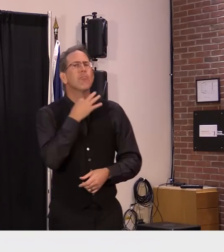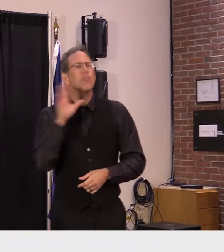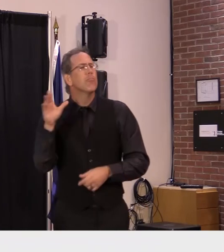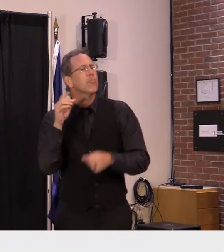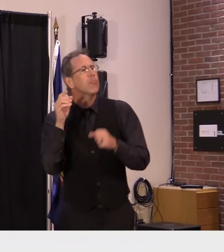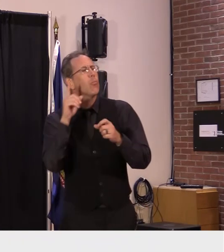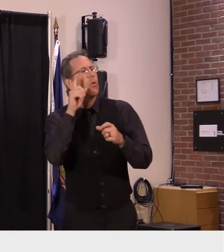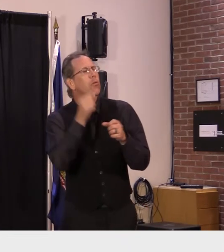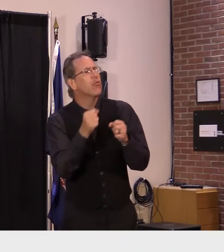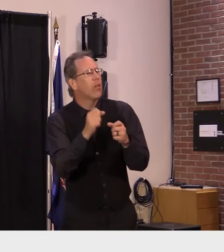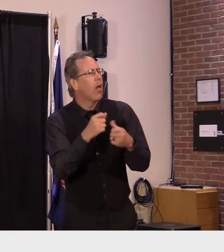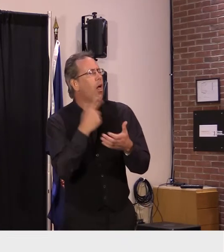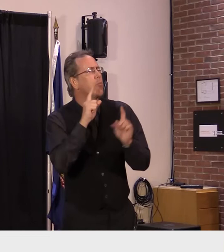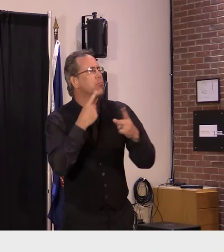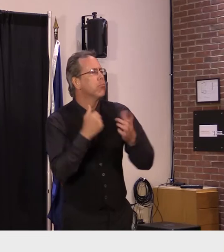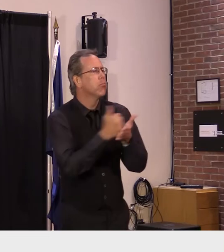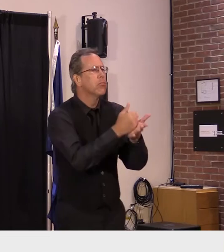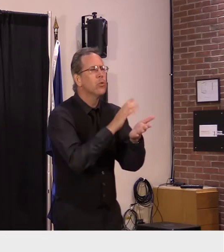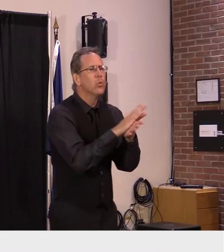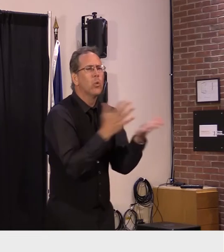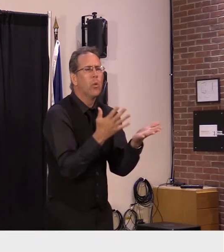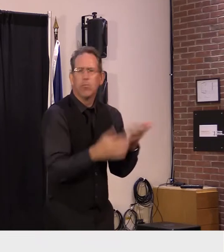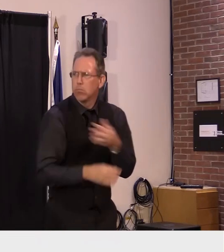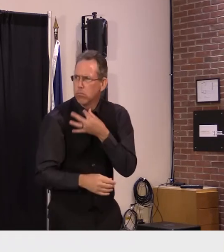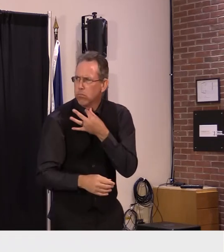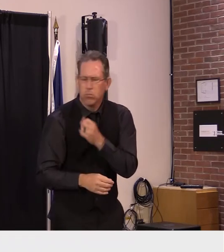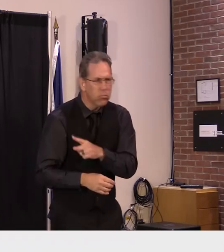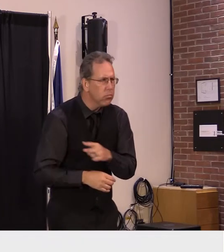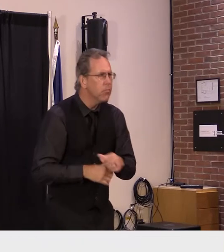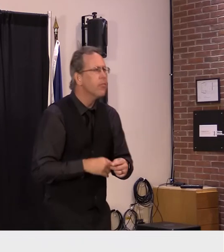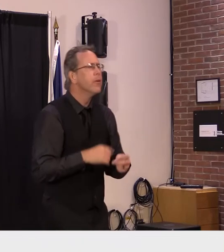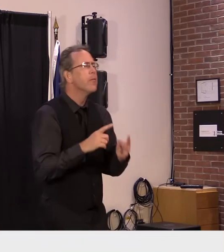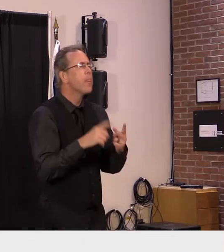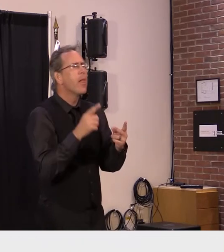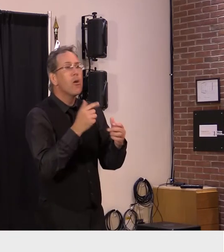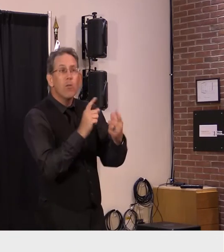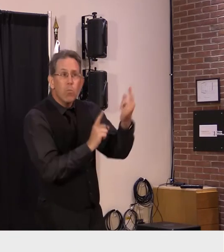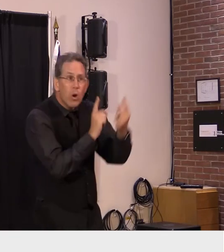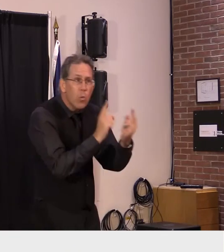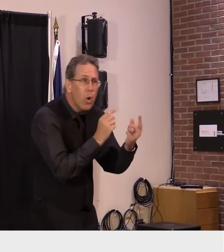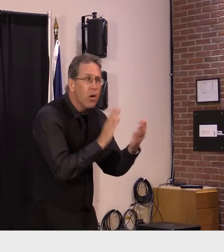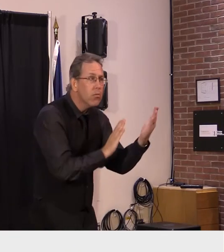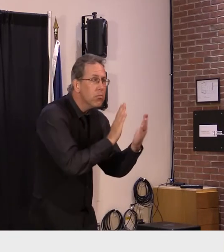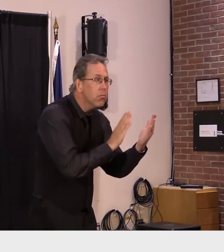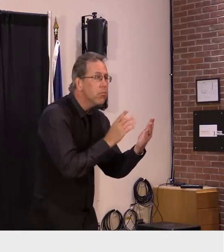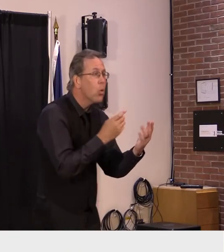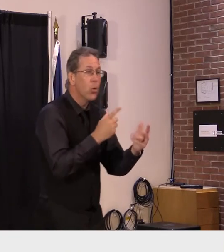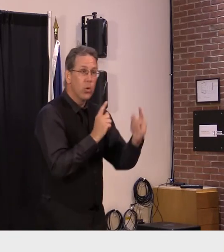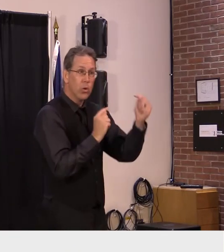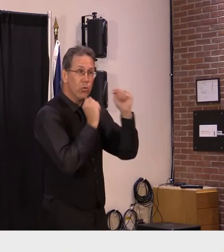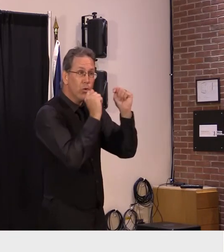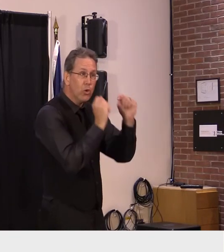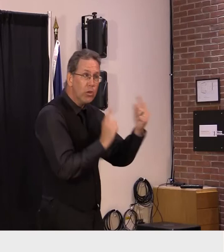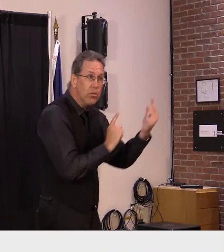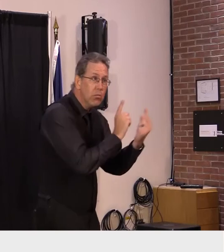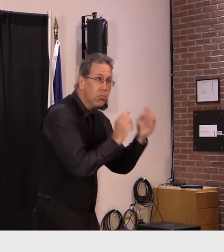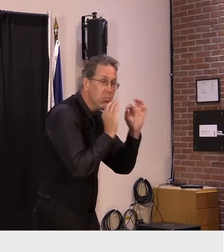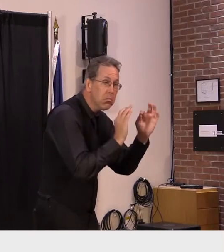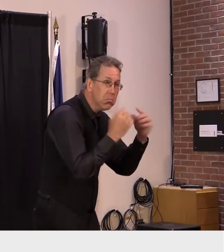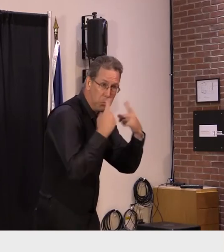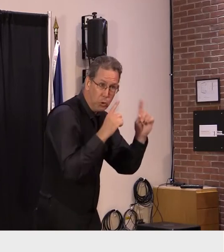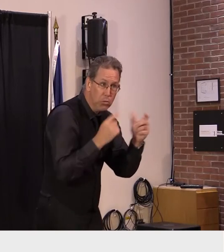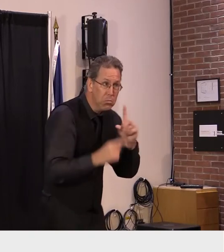is you know individualized uh learning uh tutors um extended